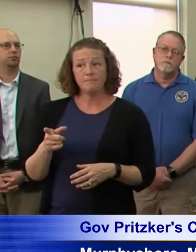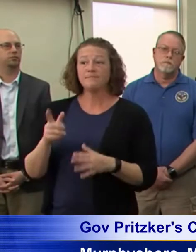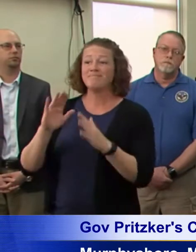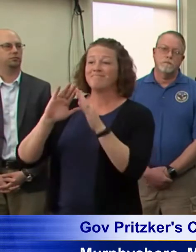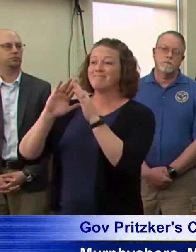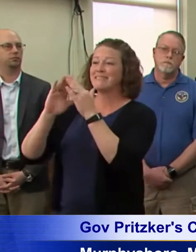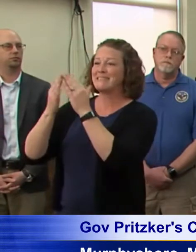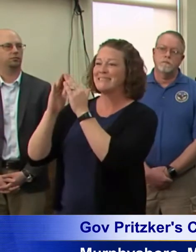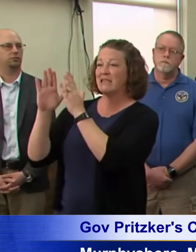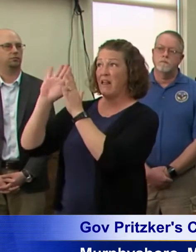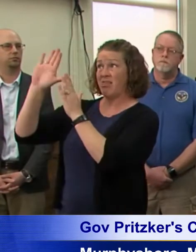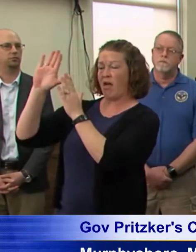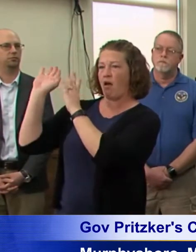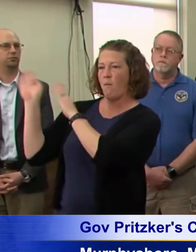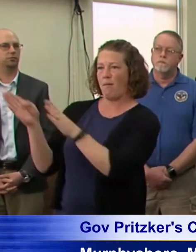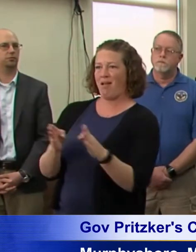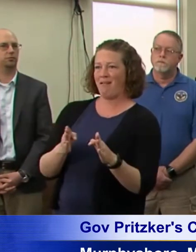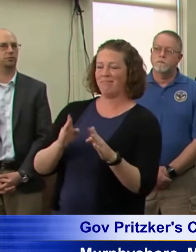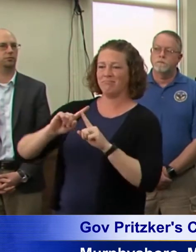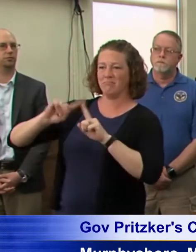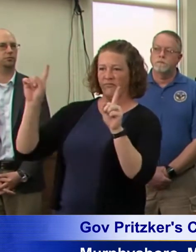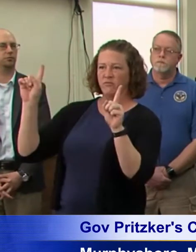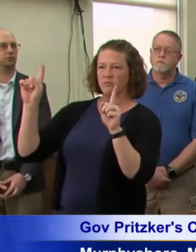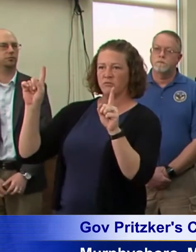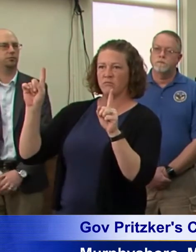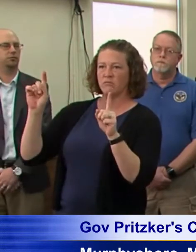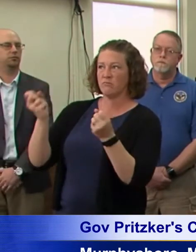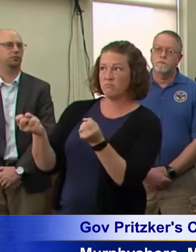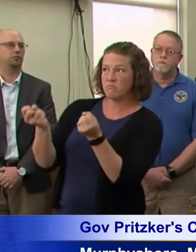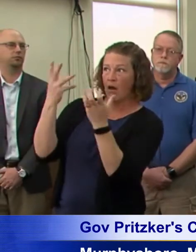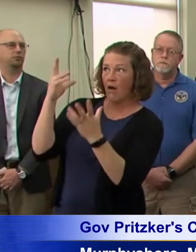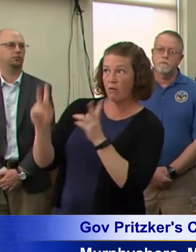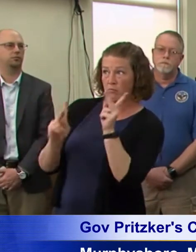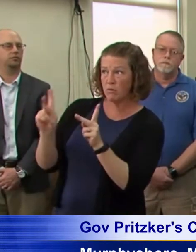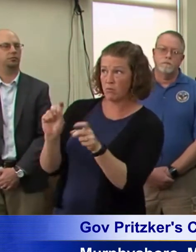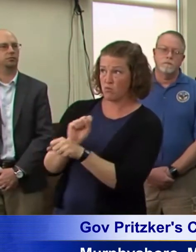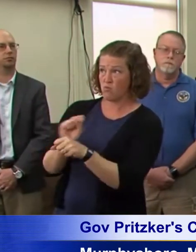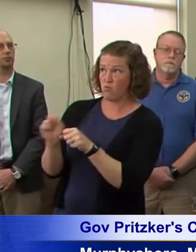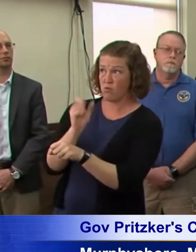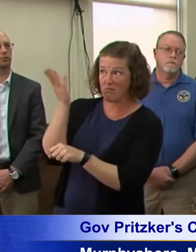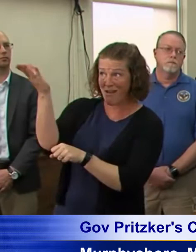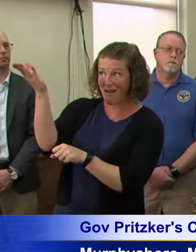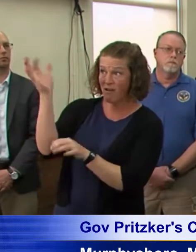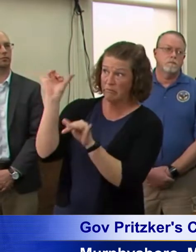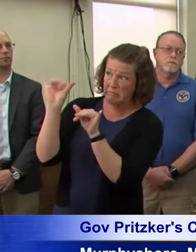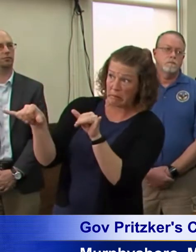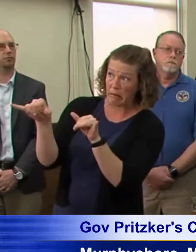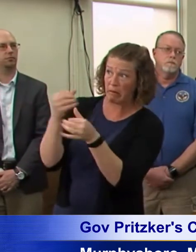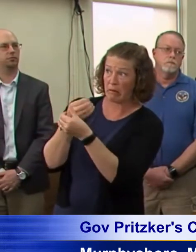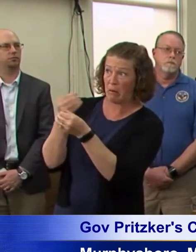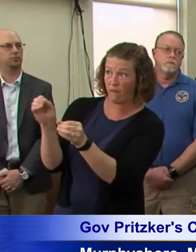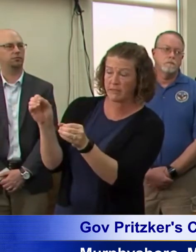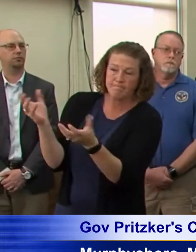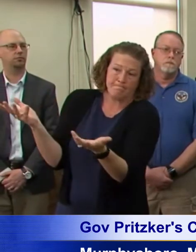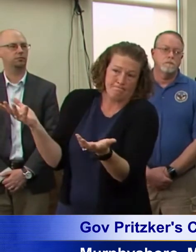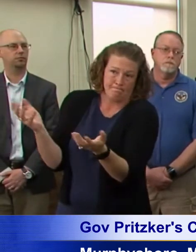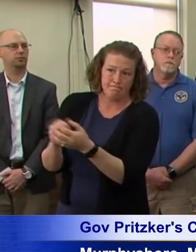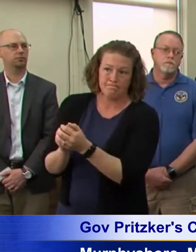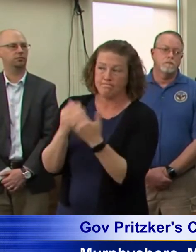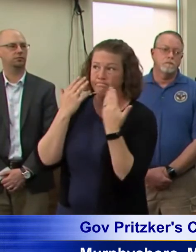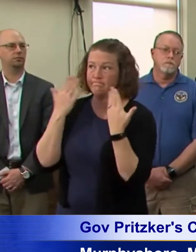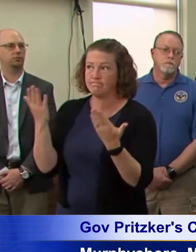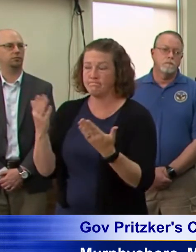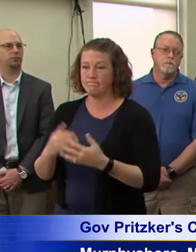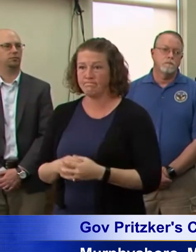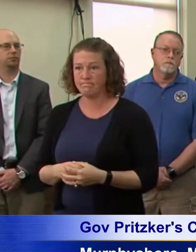be working at the office. And, you know, the decision making of the city is different than than ours, maybe. But, you know, I know what what